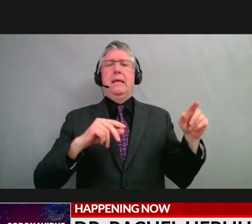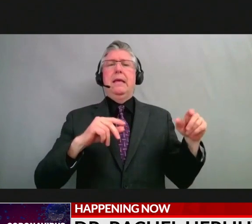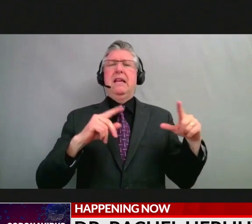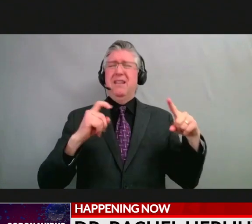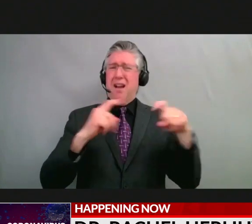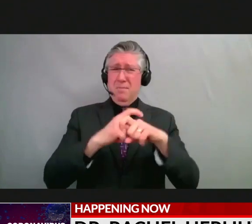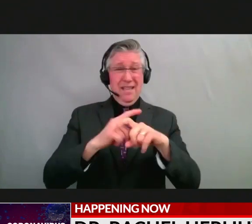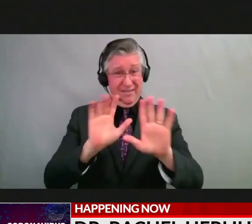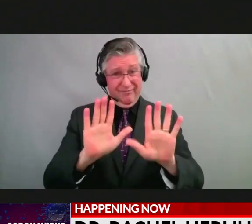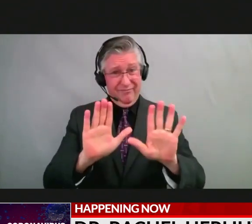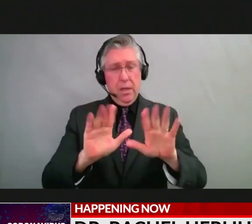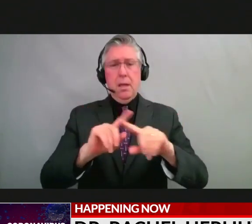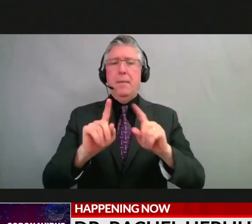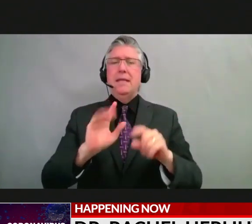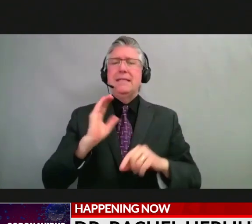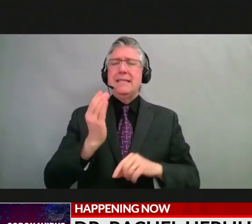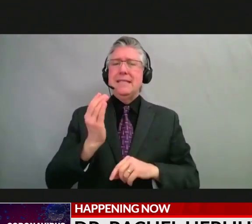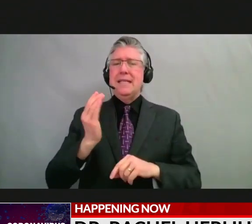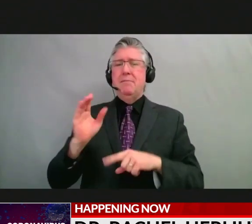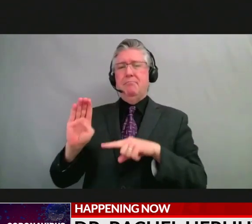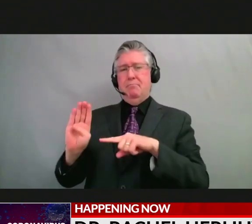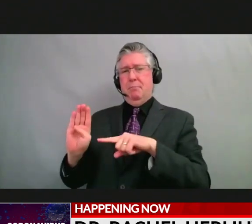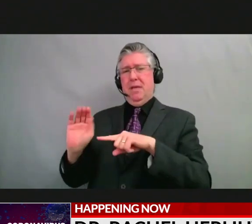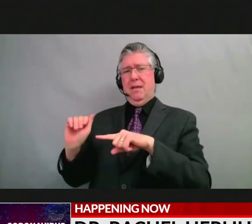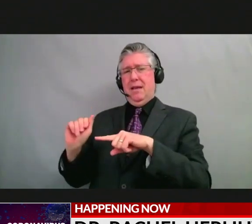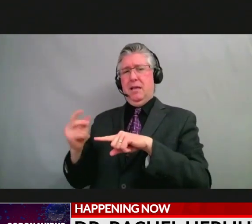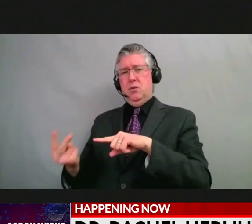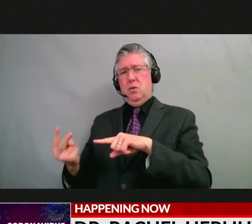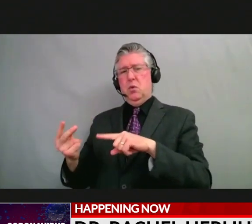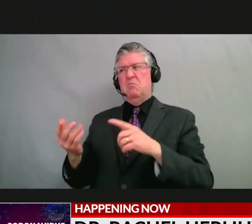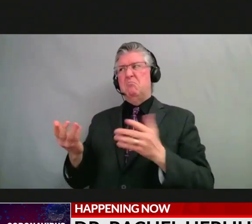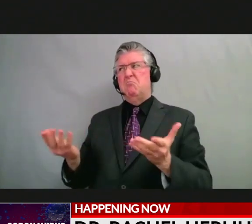VA2 is having a significant impact in the U.S.